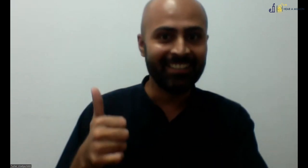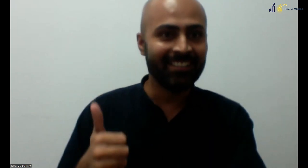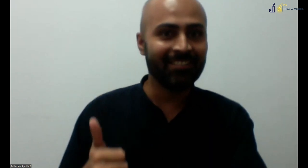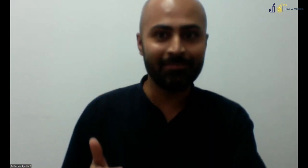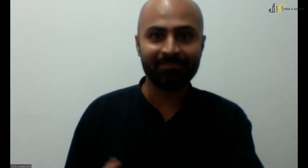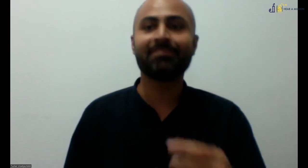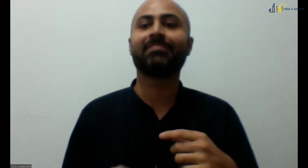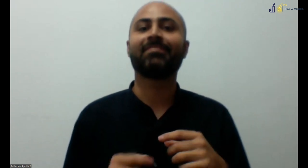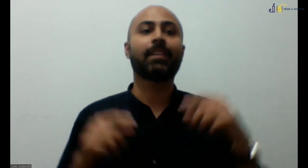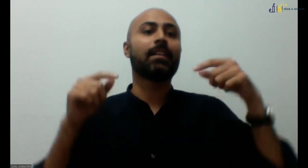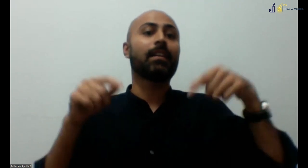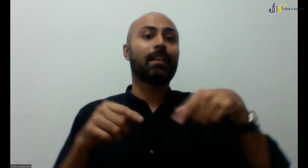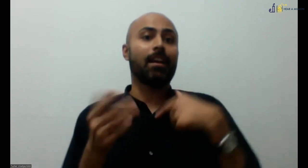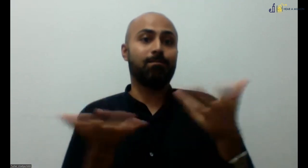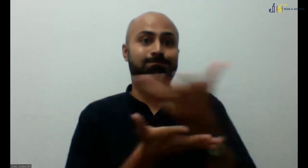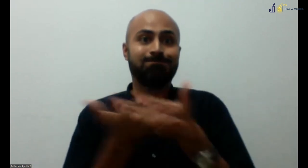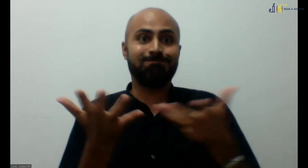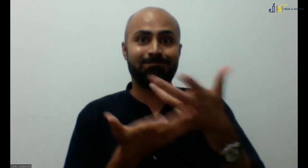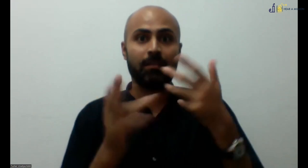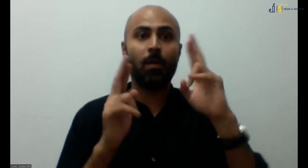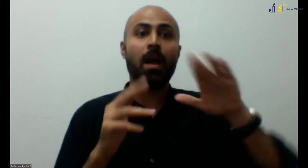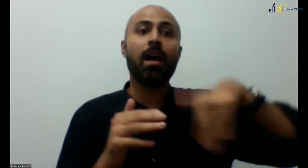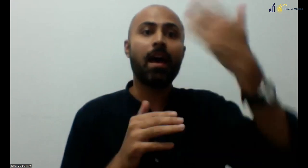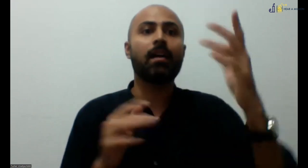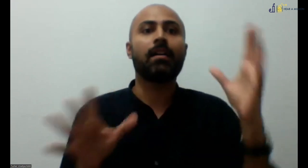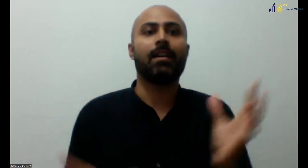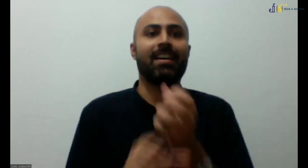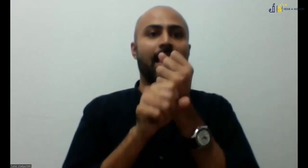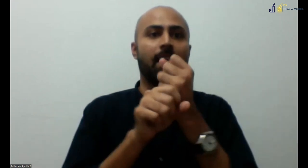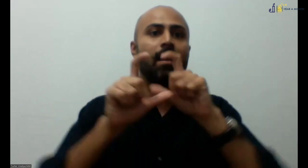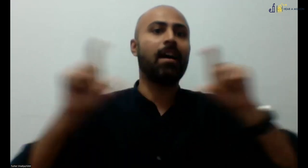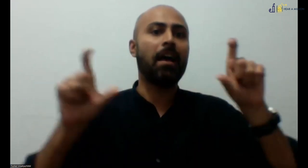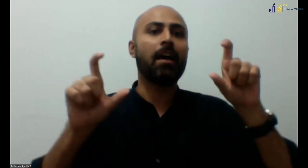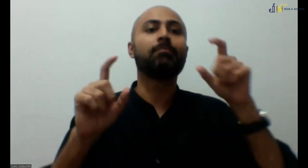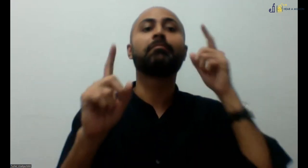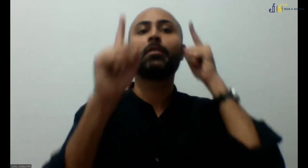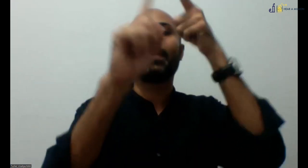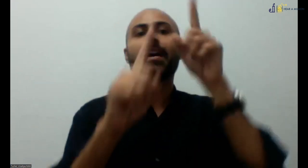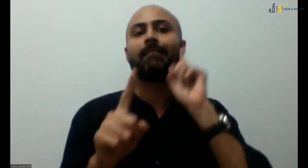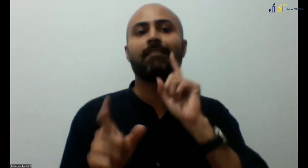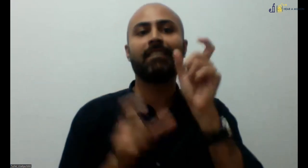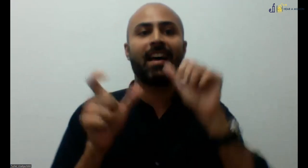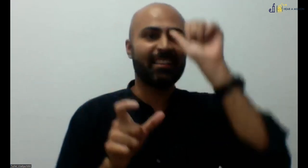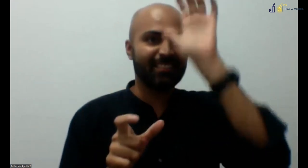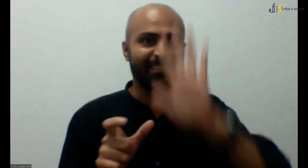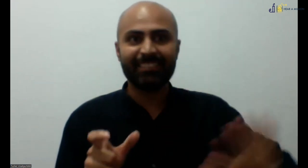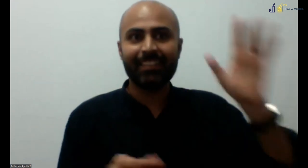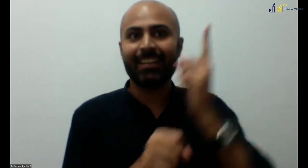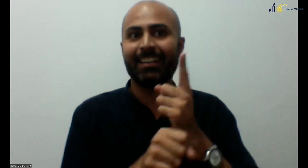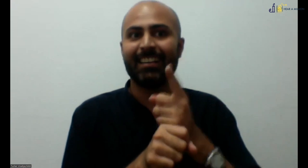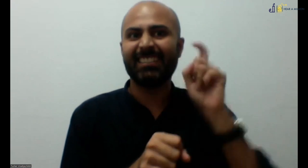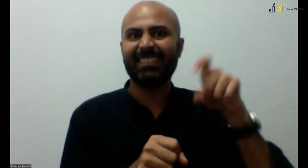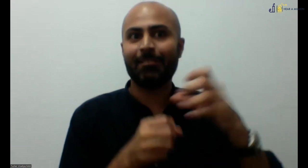we'll be able to take a few and we'll ask our panelists and you will get the answers, hopefully.